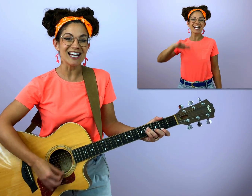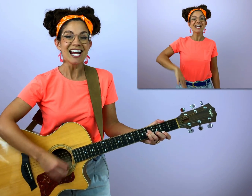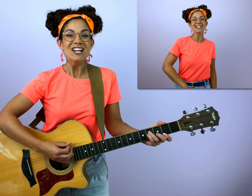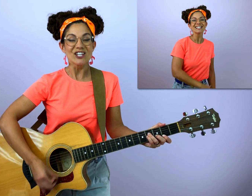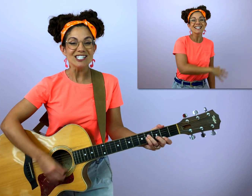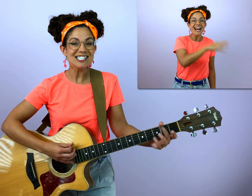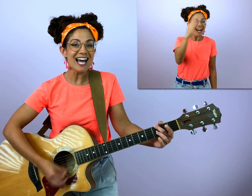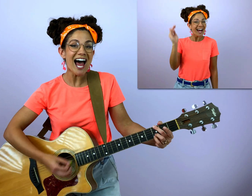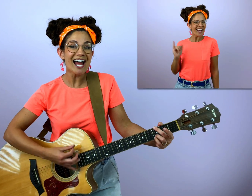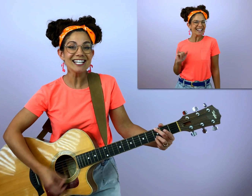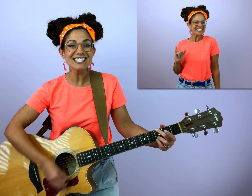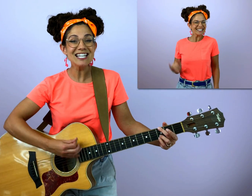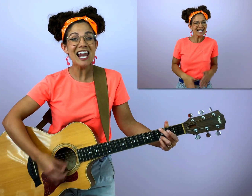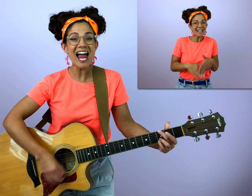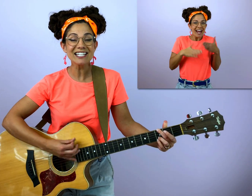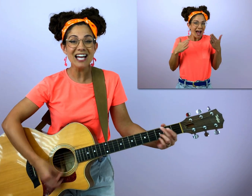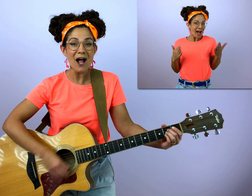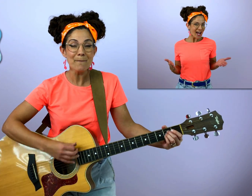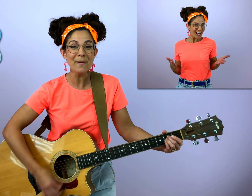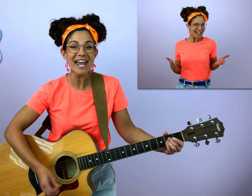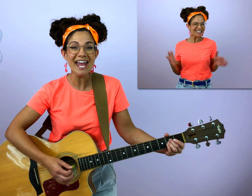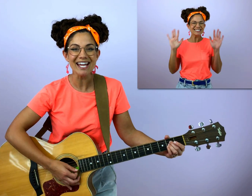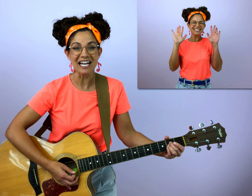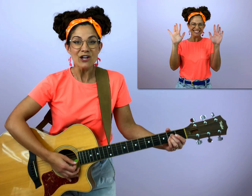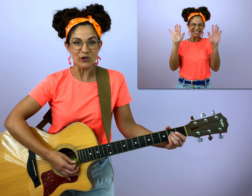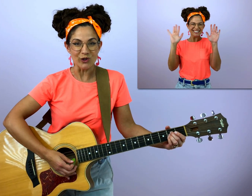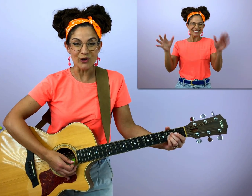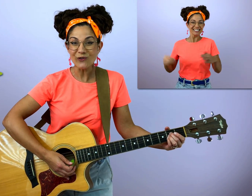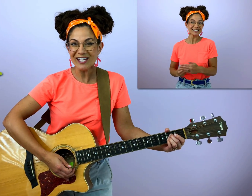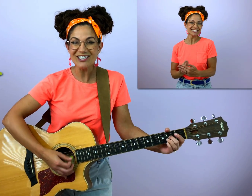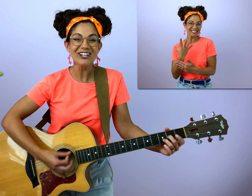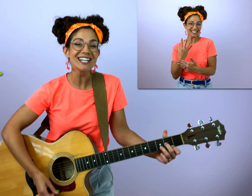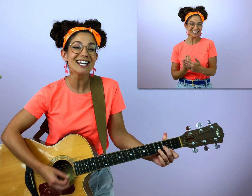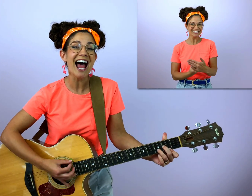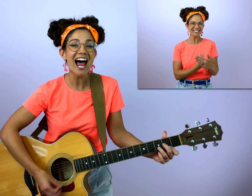The sky is like a big, groovy greenhouse